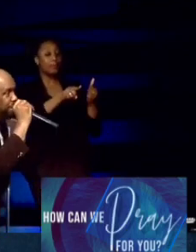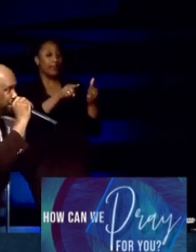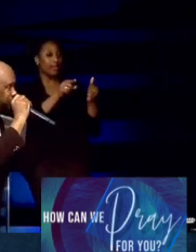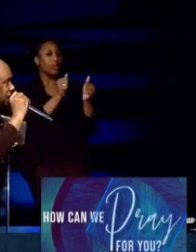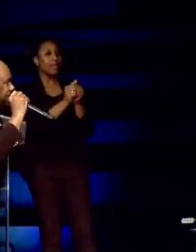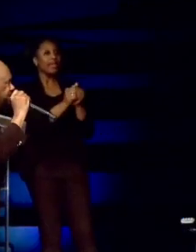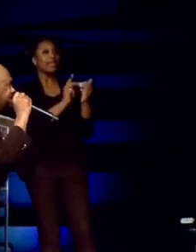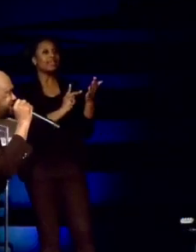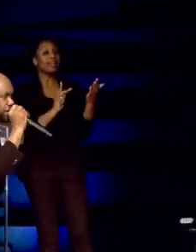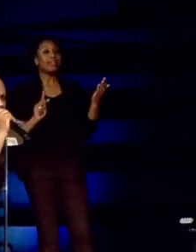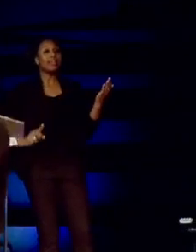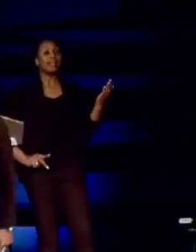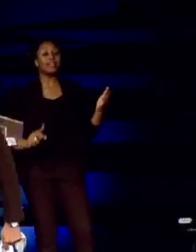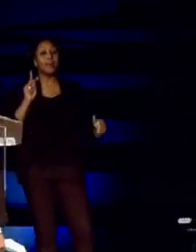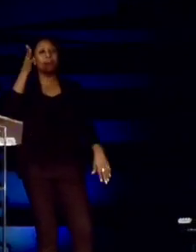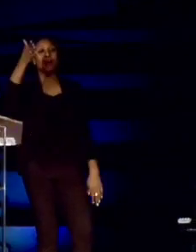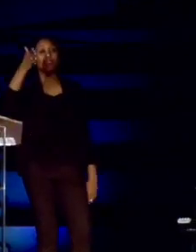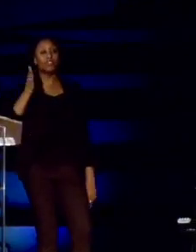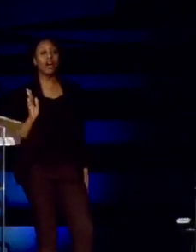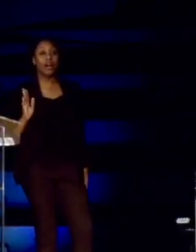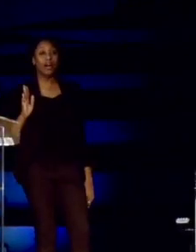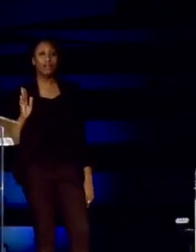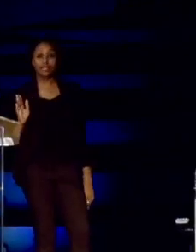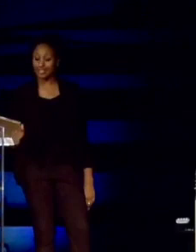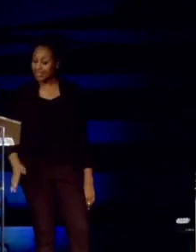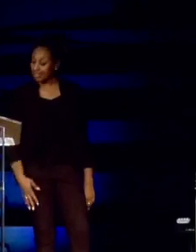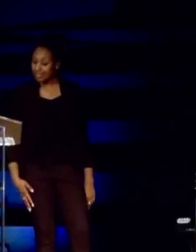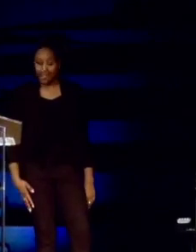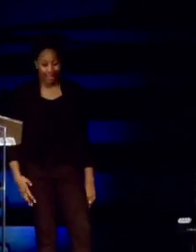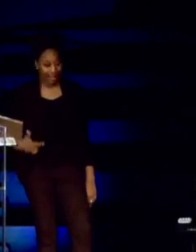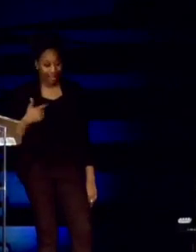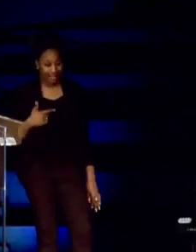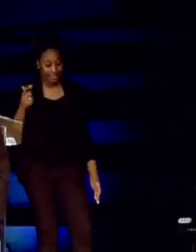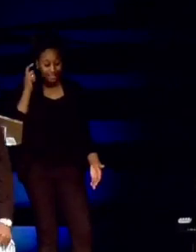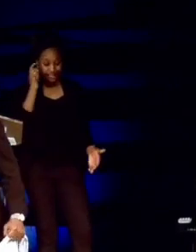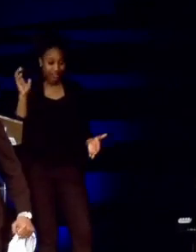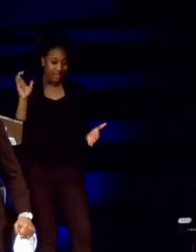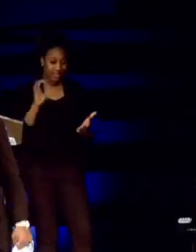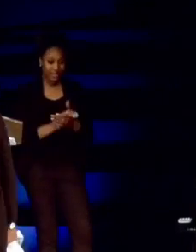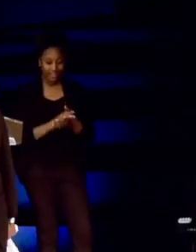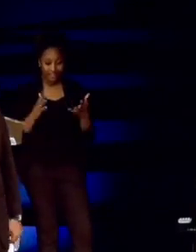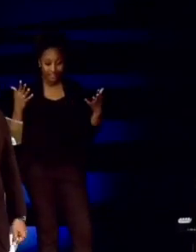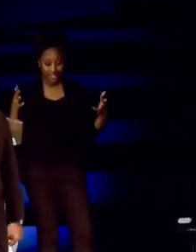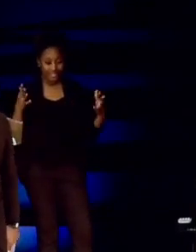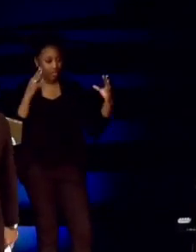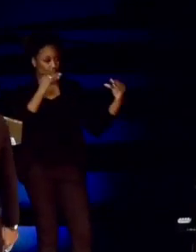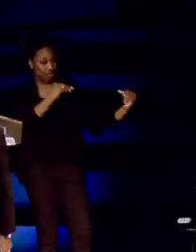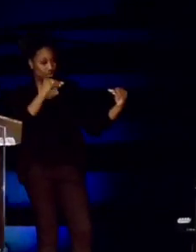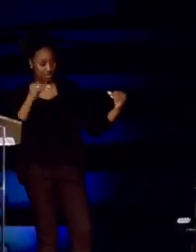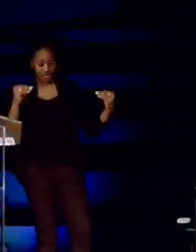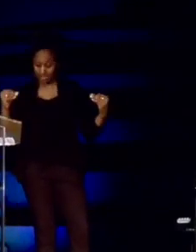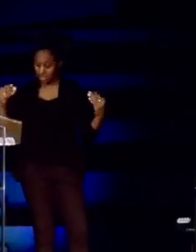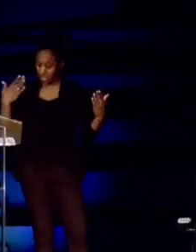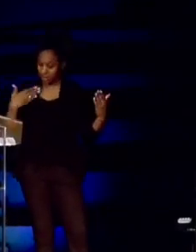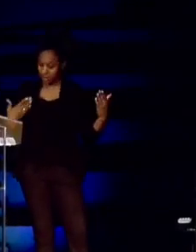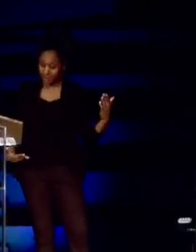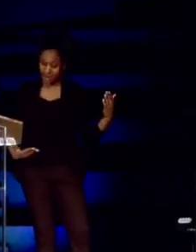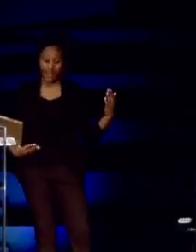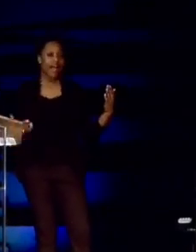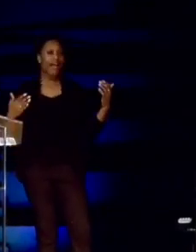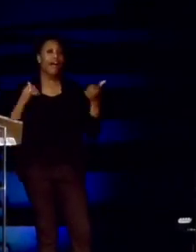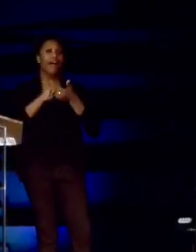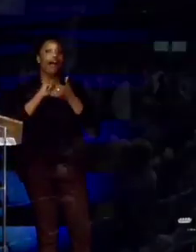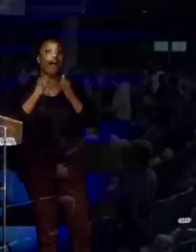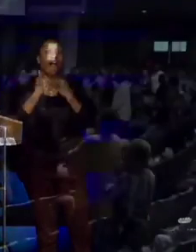kingdom of God. I just believe. He was teaching them. How to